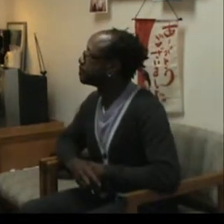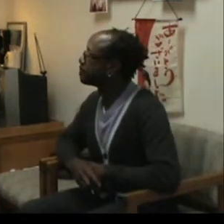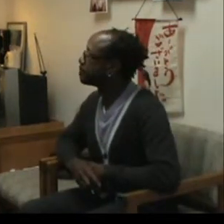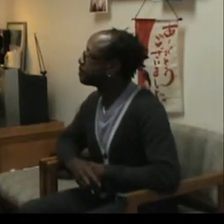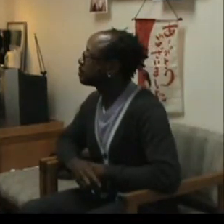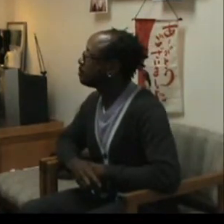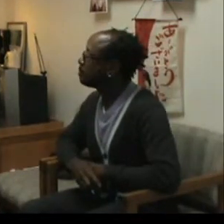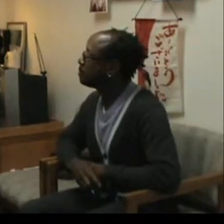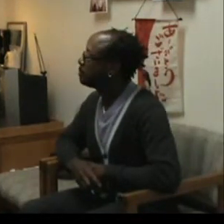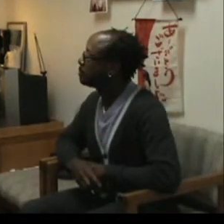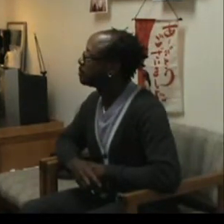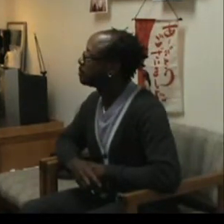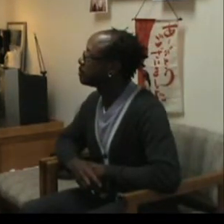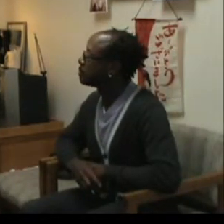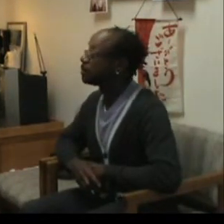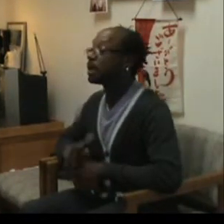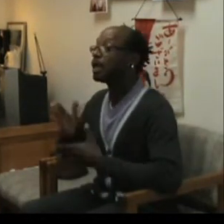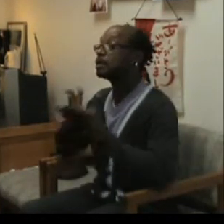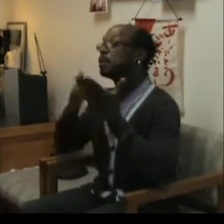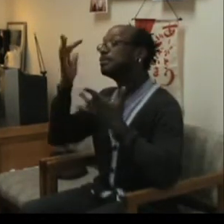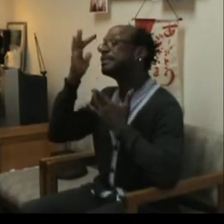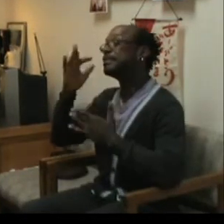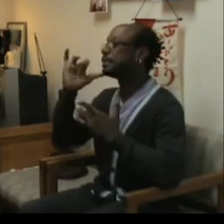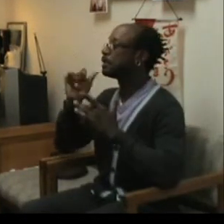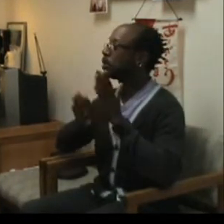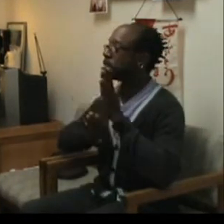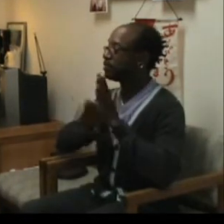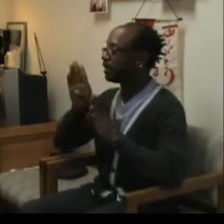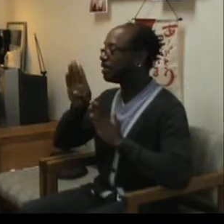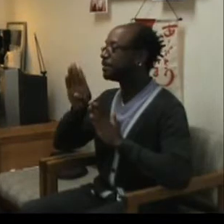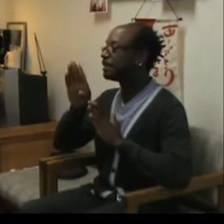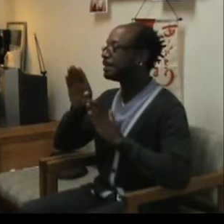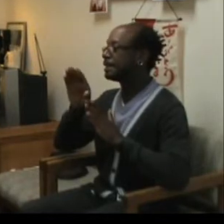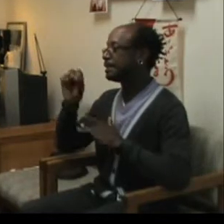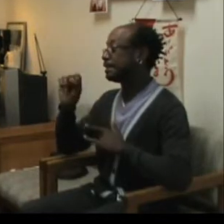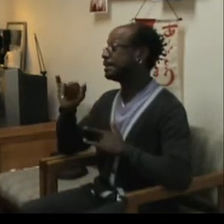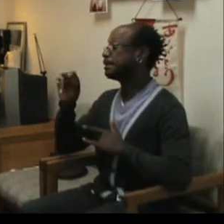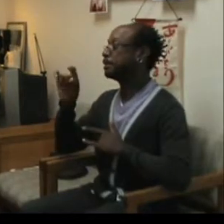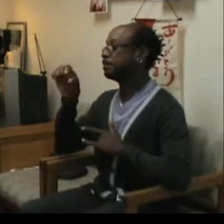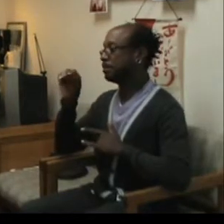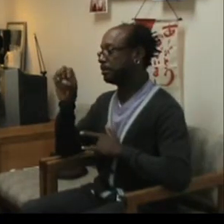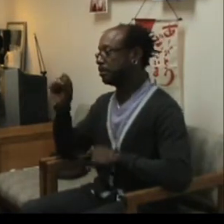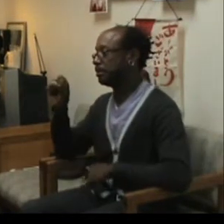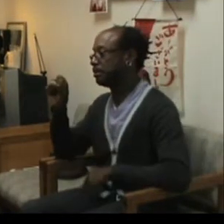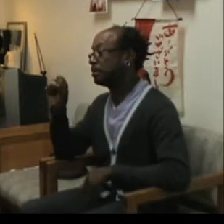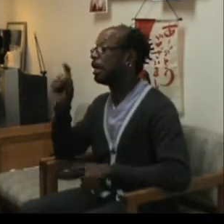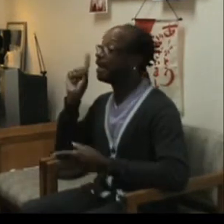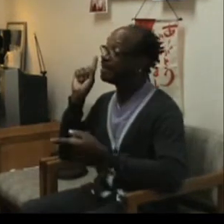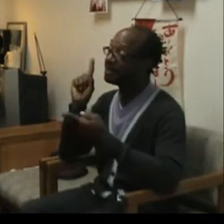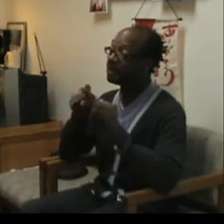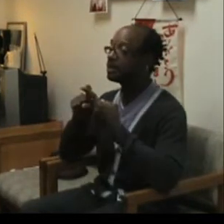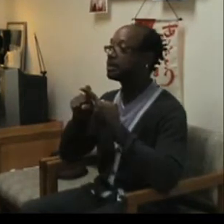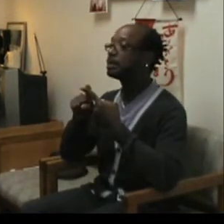That's So, there are some diseases that don't develop symptoms until they are very advanced.